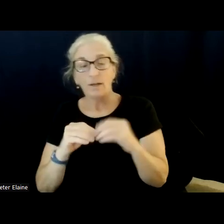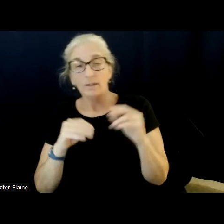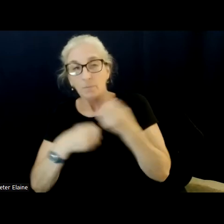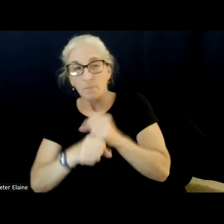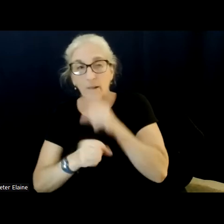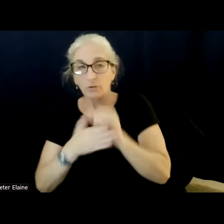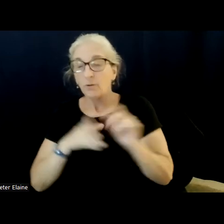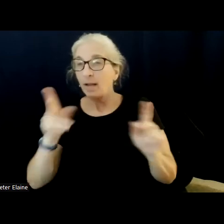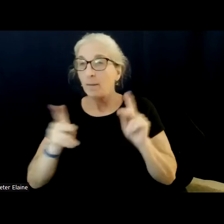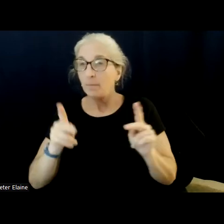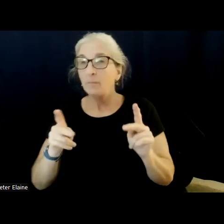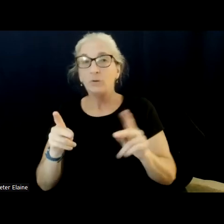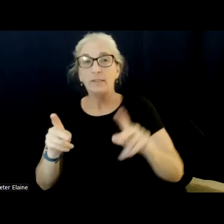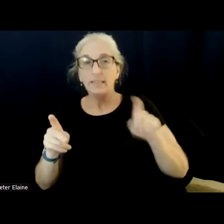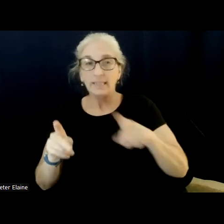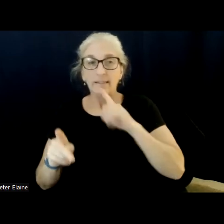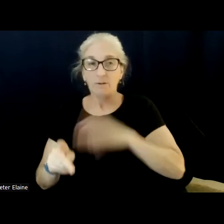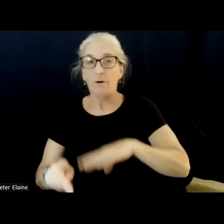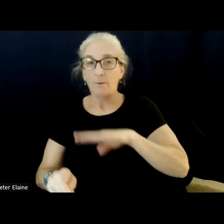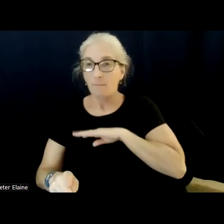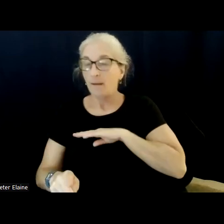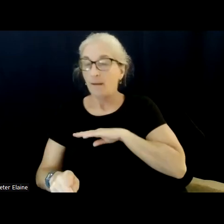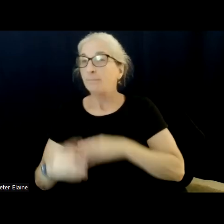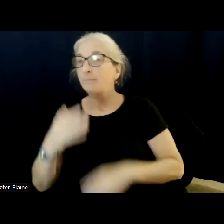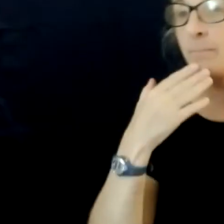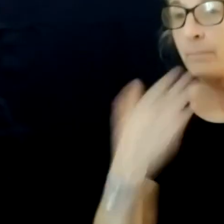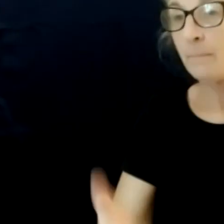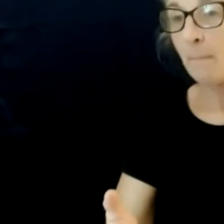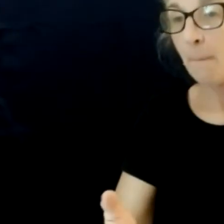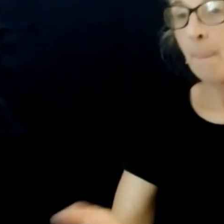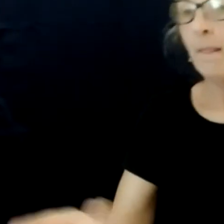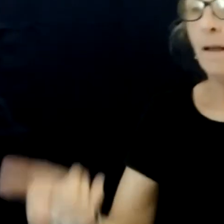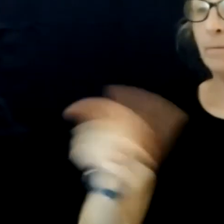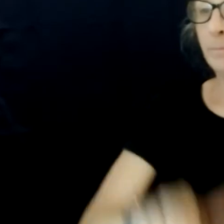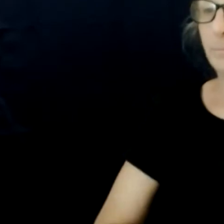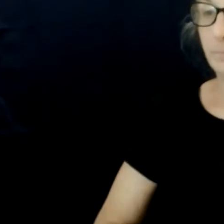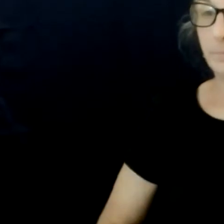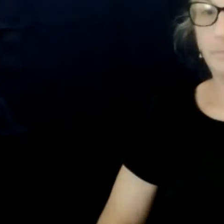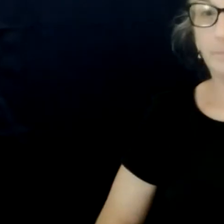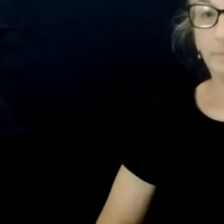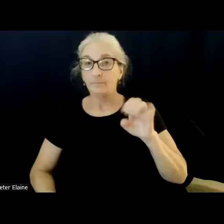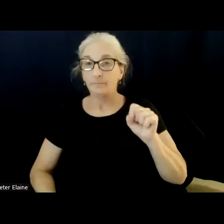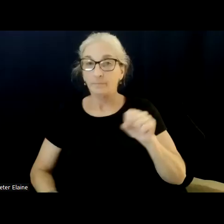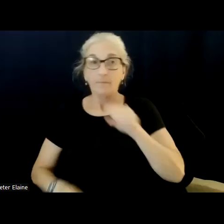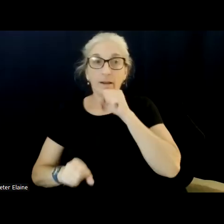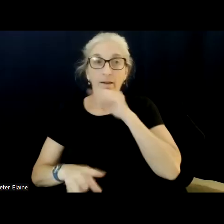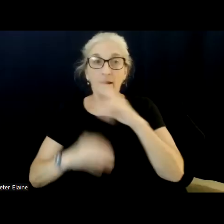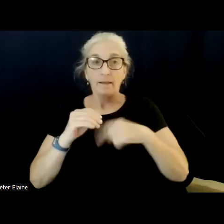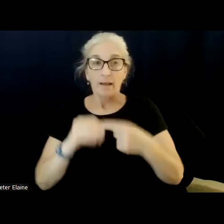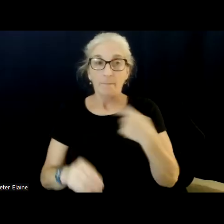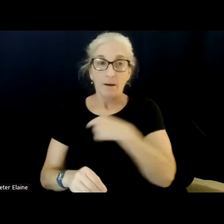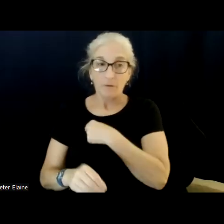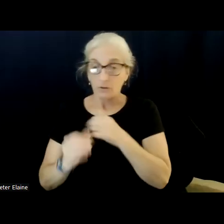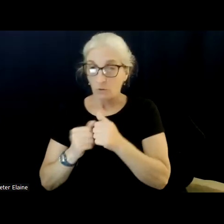you. Thank you so much. And to candidate Miles, the same question, nothing about us without us. All right. Well, thank you.